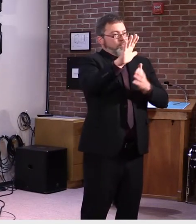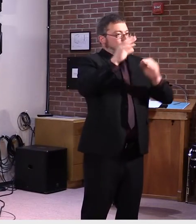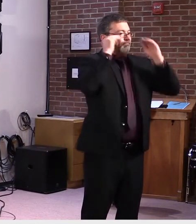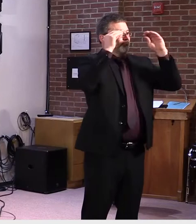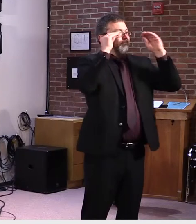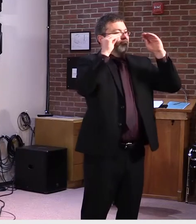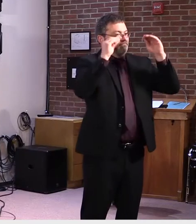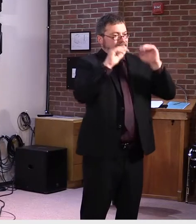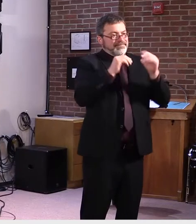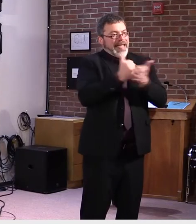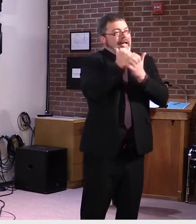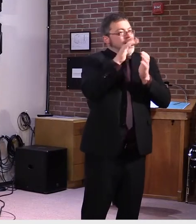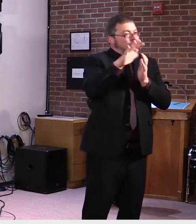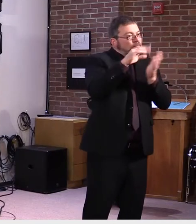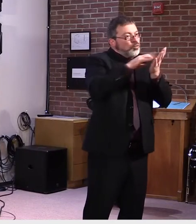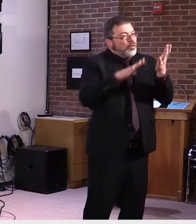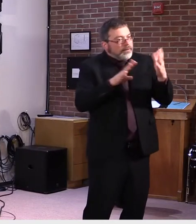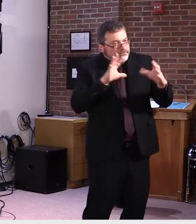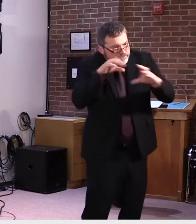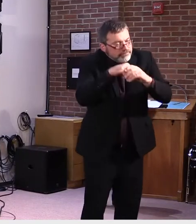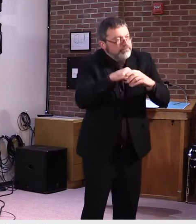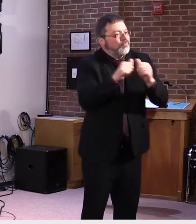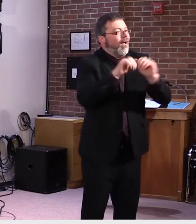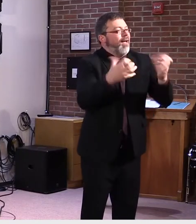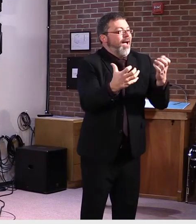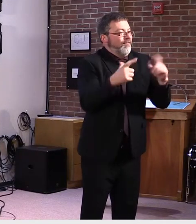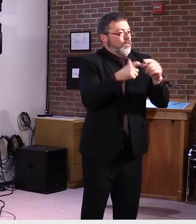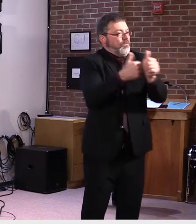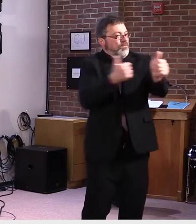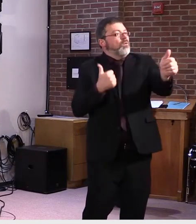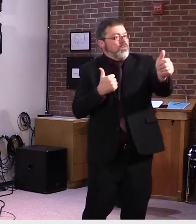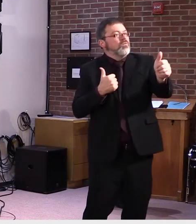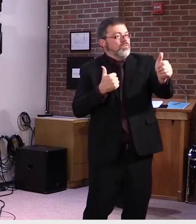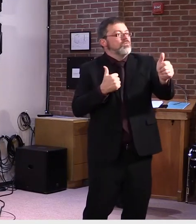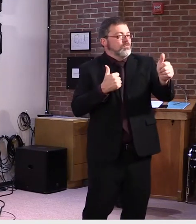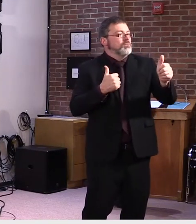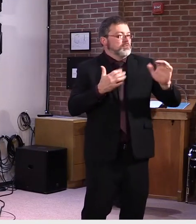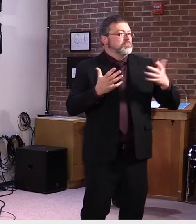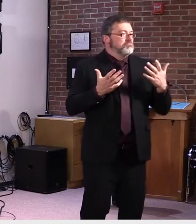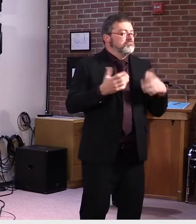Zoom access to all Vermont districts as part of their participation in the Edmodo platform.